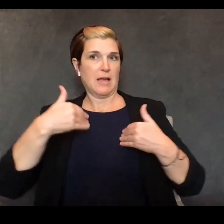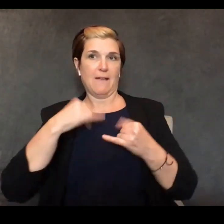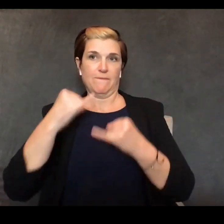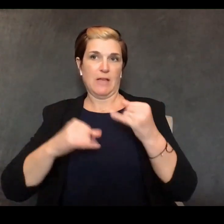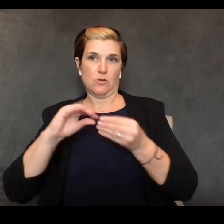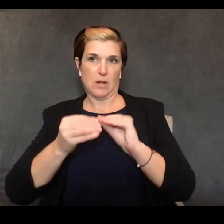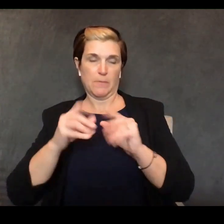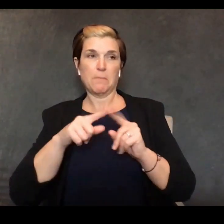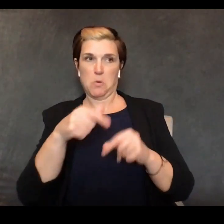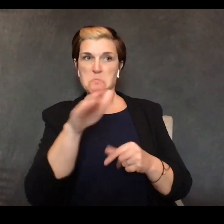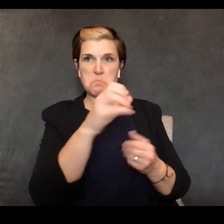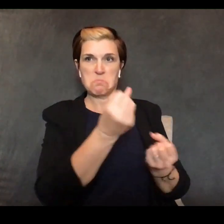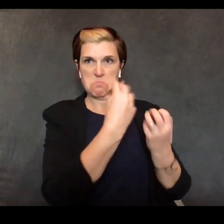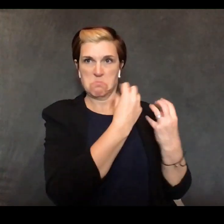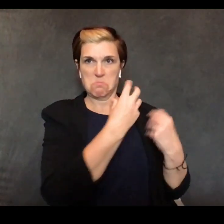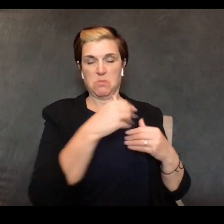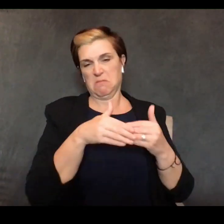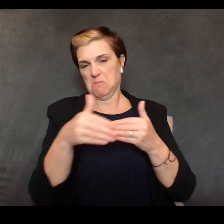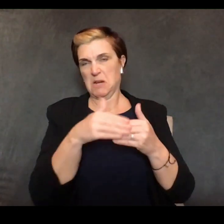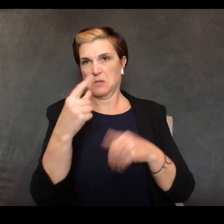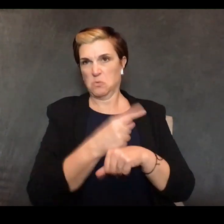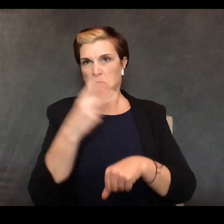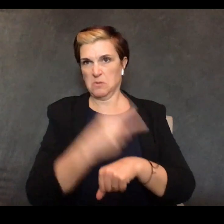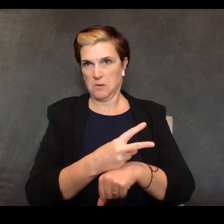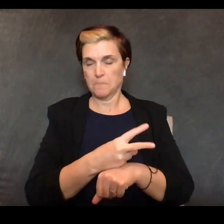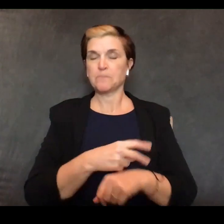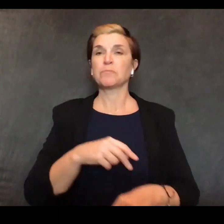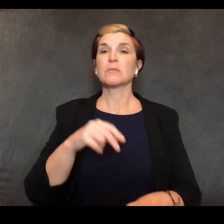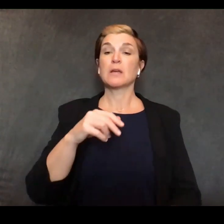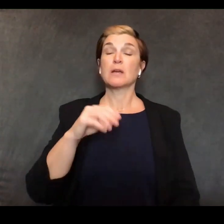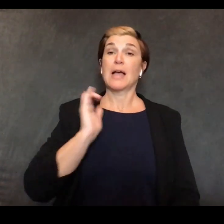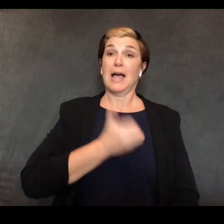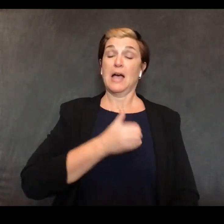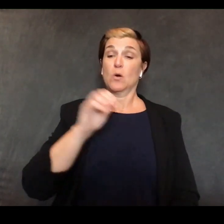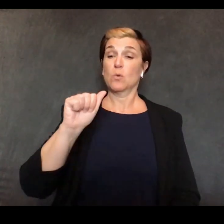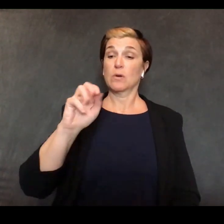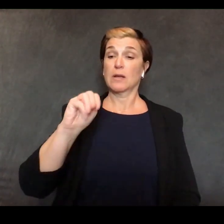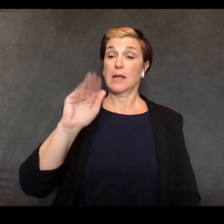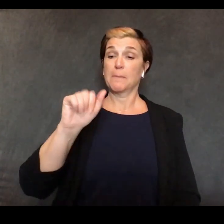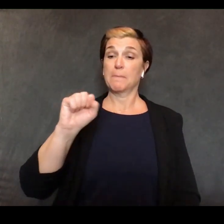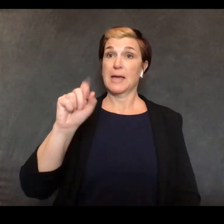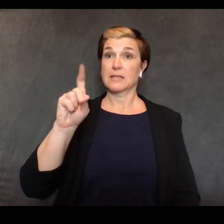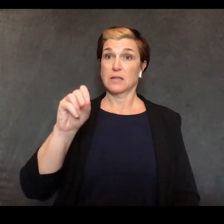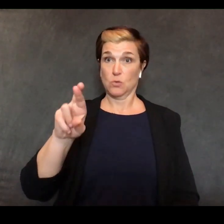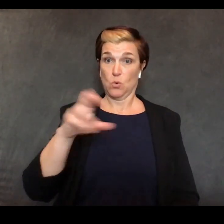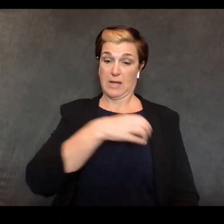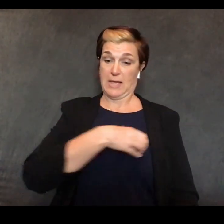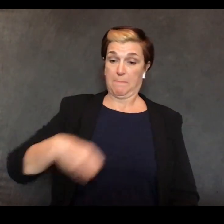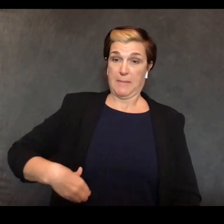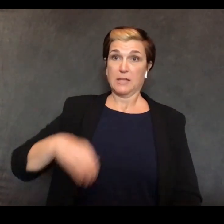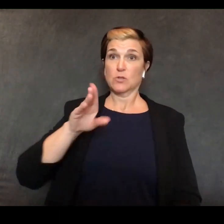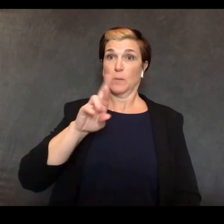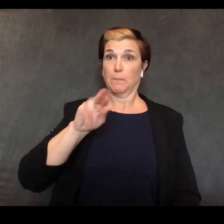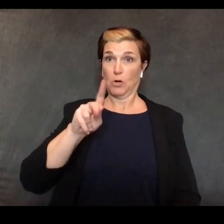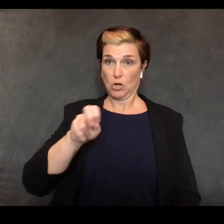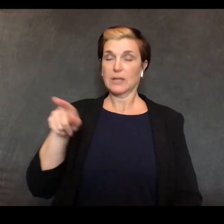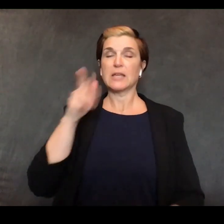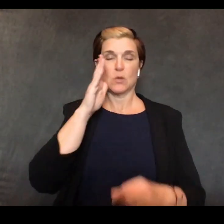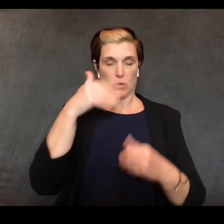Birx will have this whole process fixed under with the legislation that everything will roll up into a common reporting probably